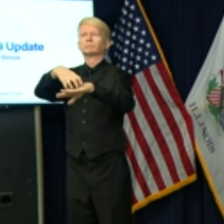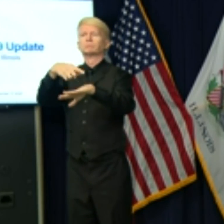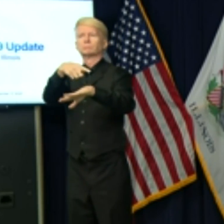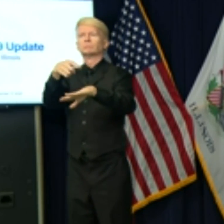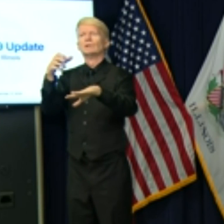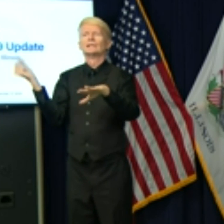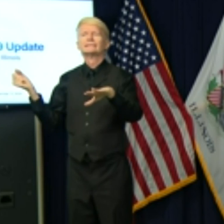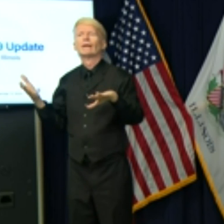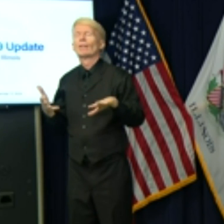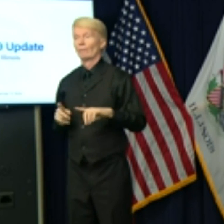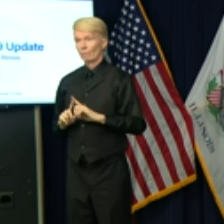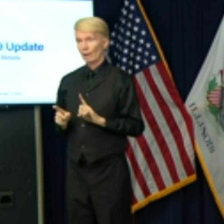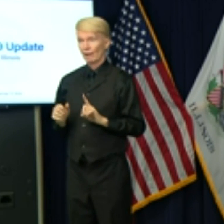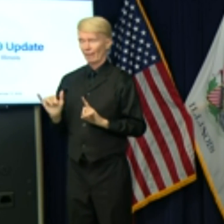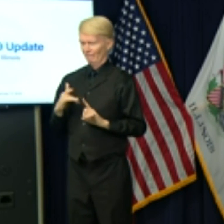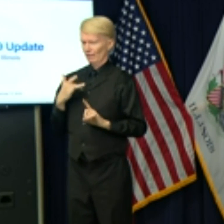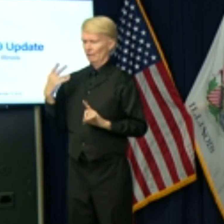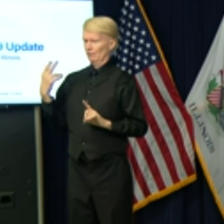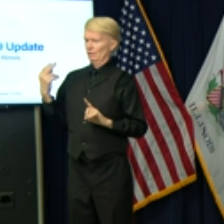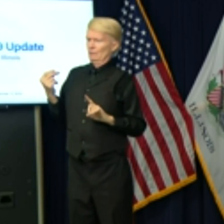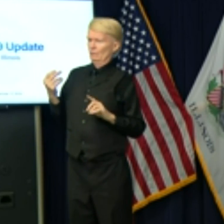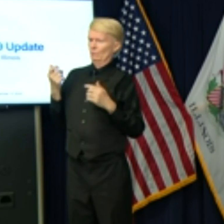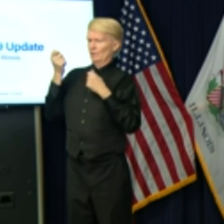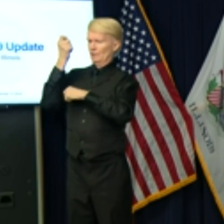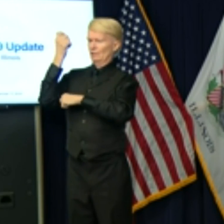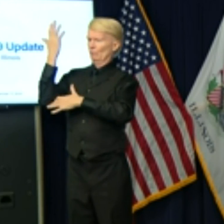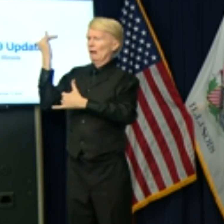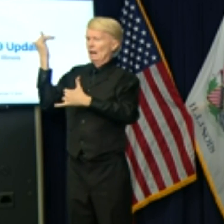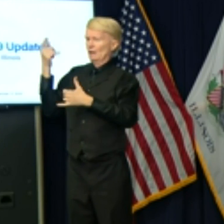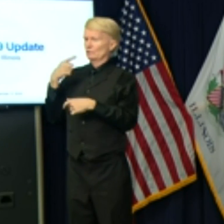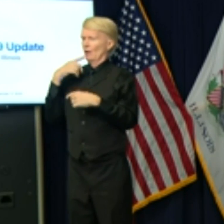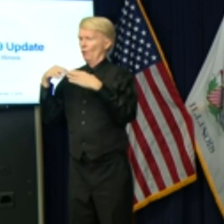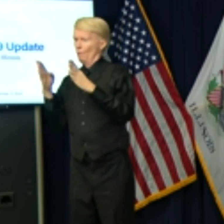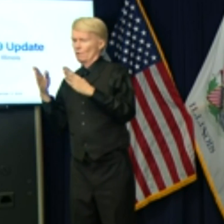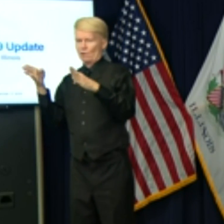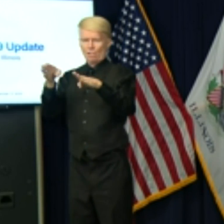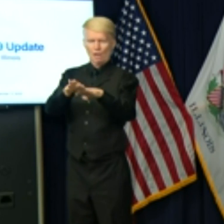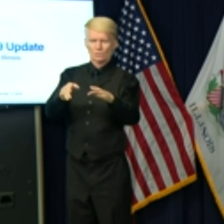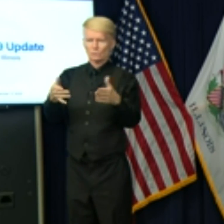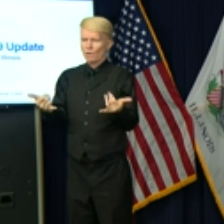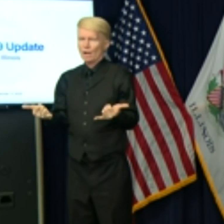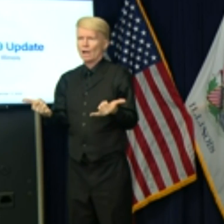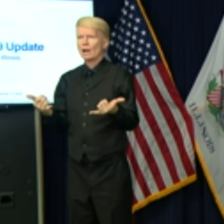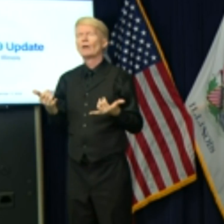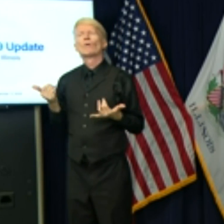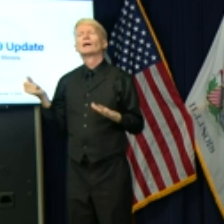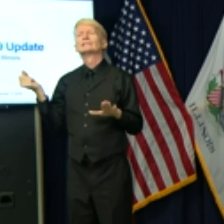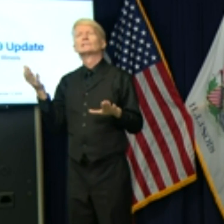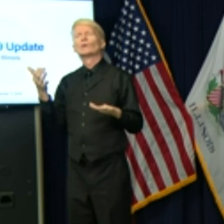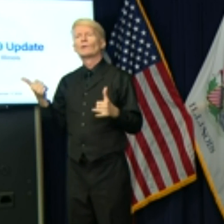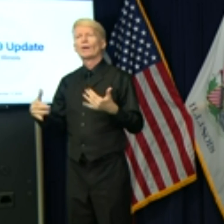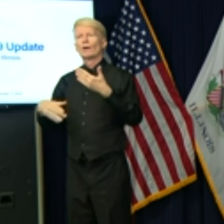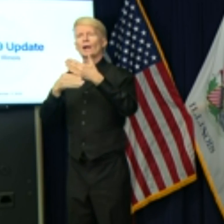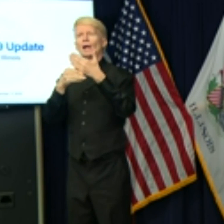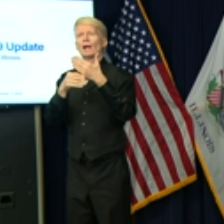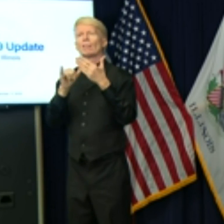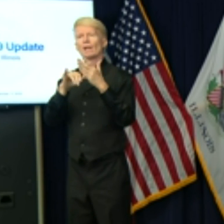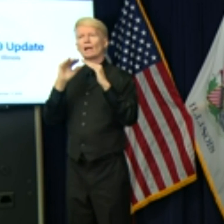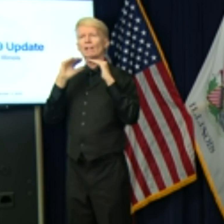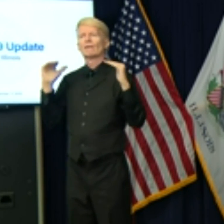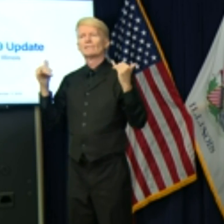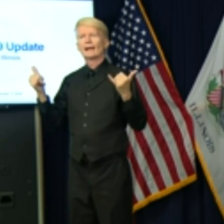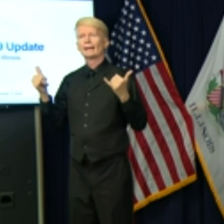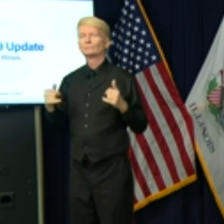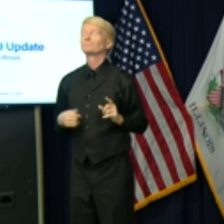sort of this no win for you, people asking you why are they open, now you're going to close them, but why now did you put casinos in that category? Well,